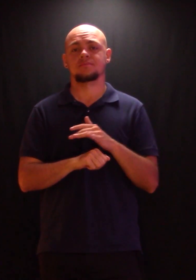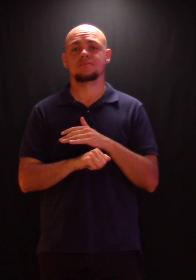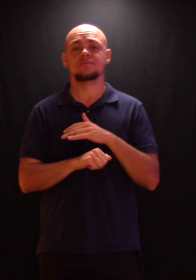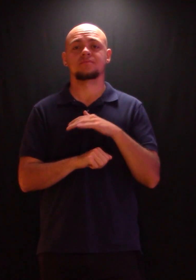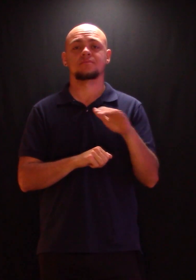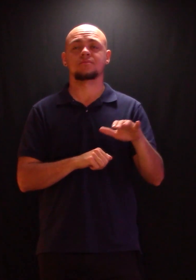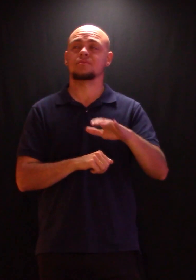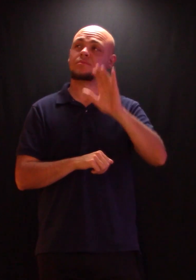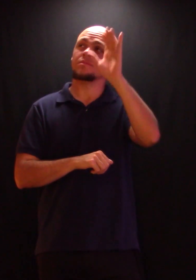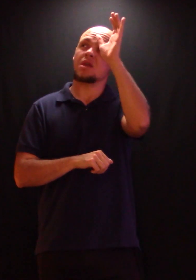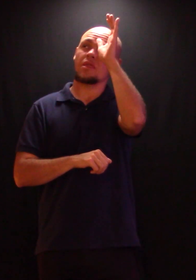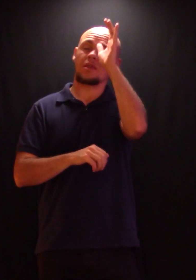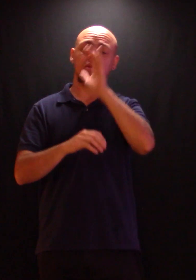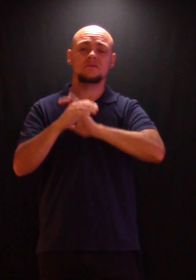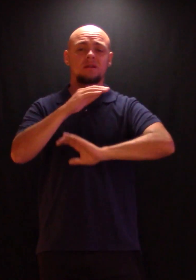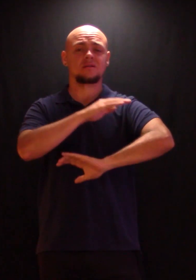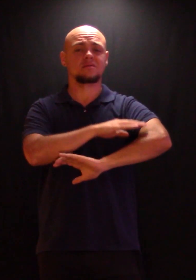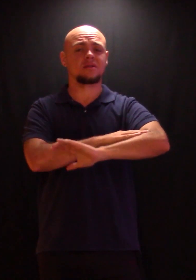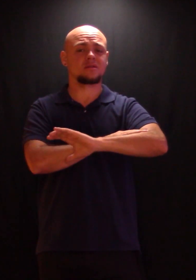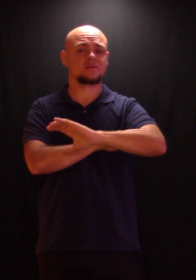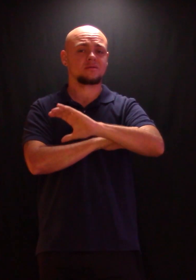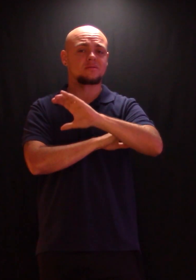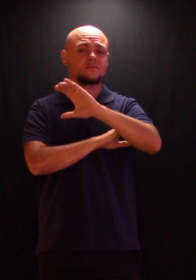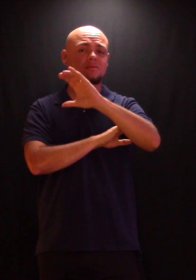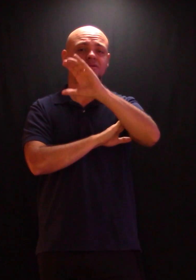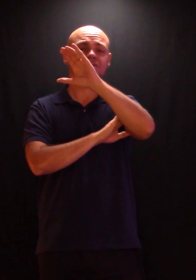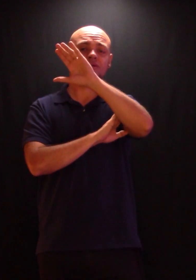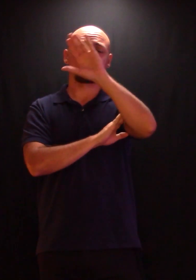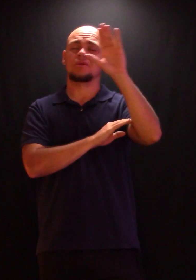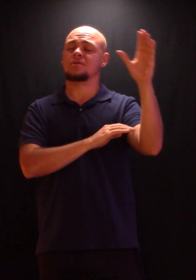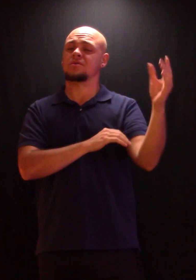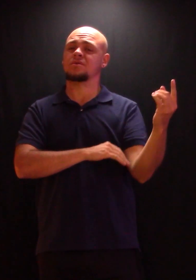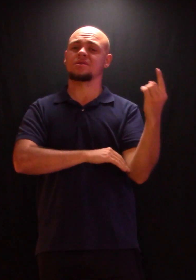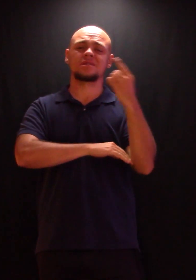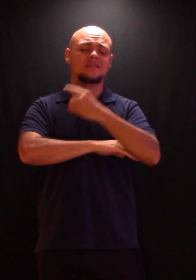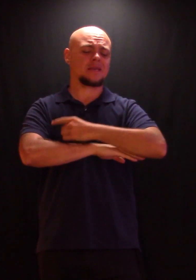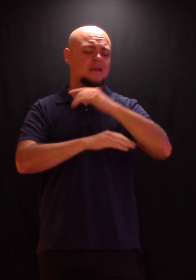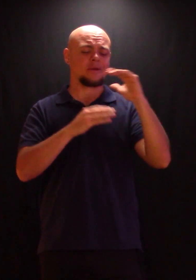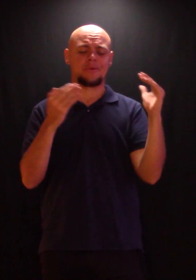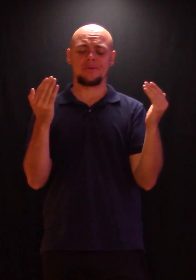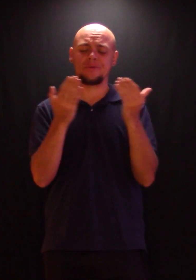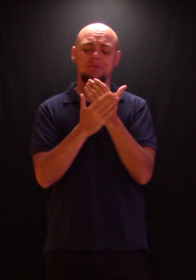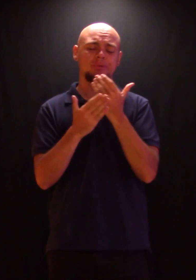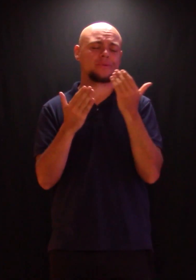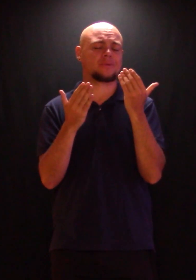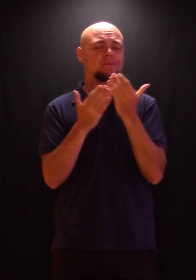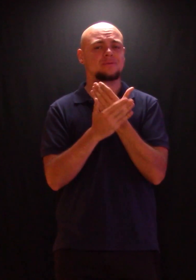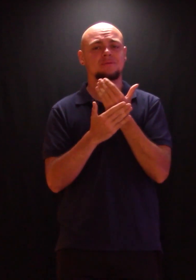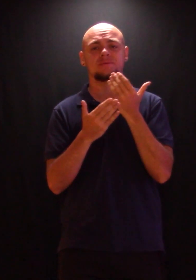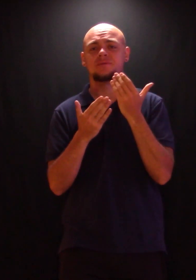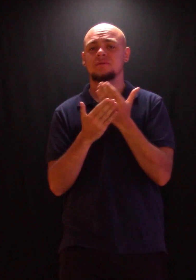The sun comes up, it's a new day dawn